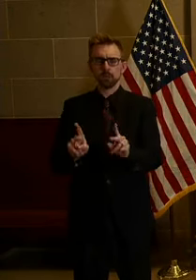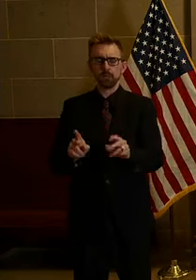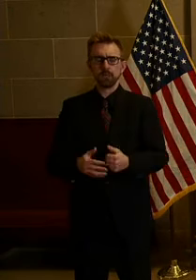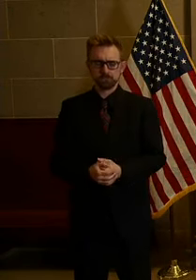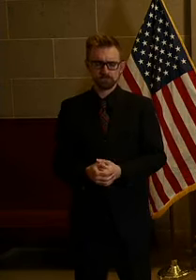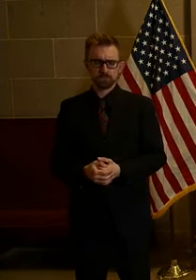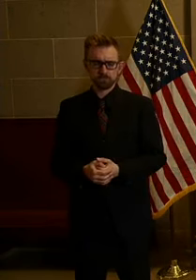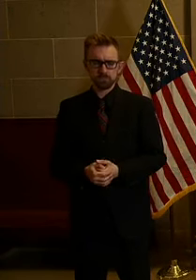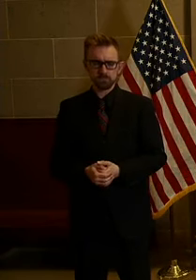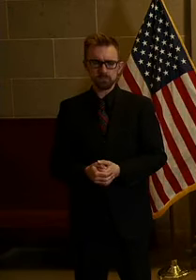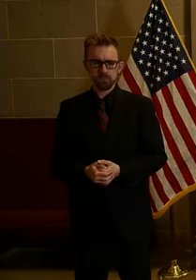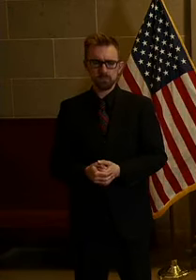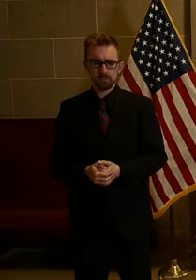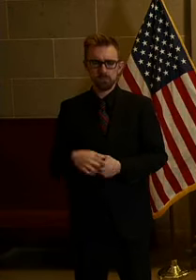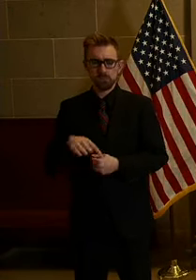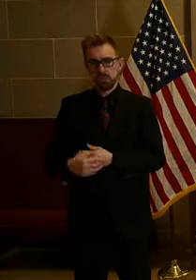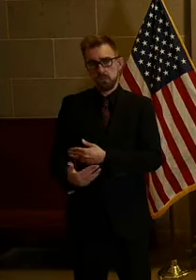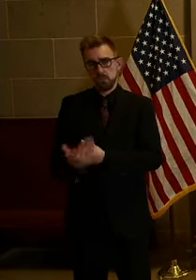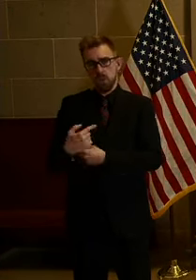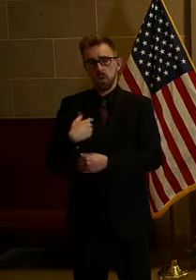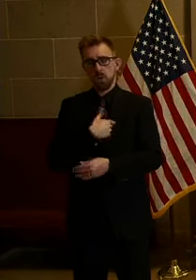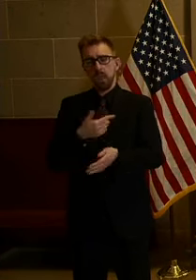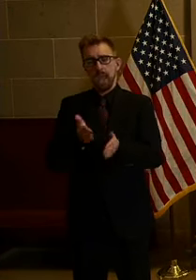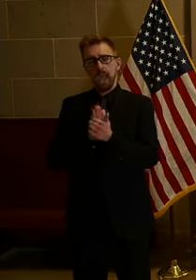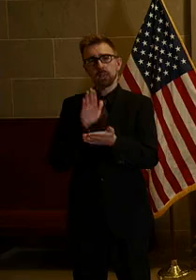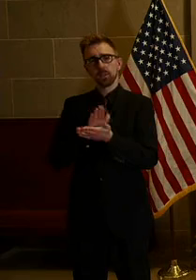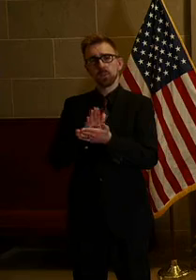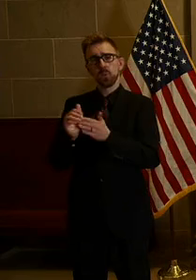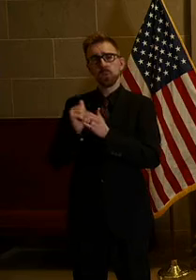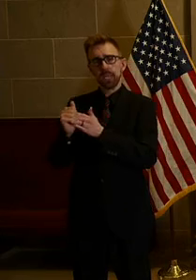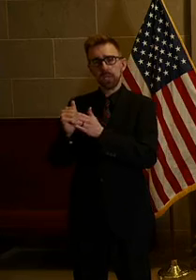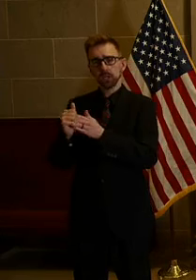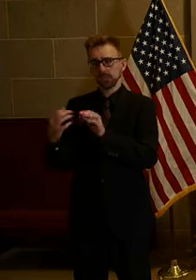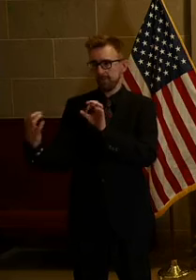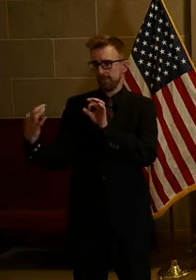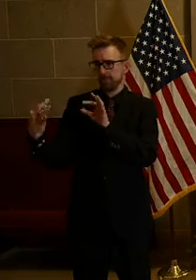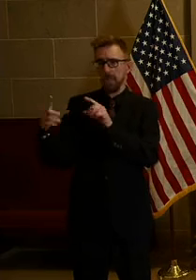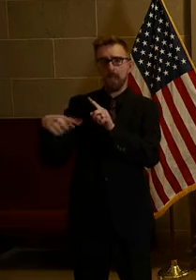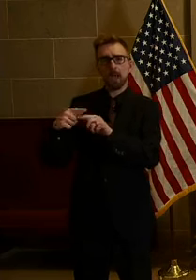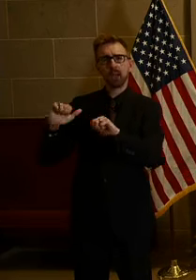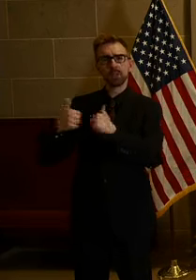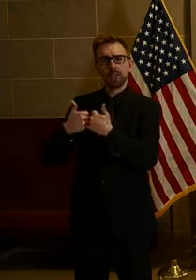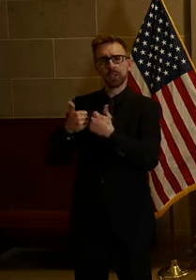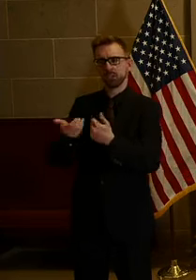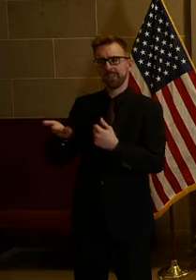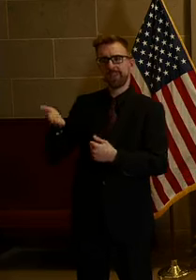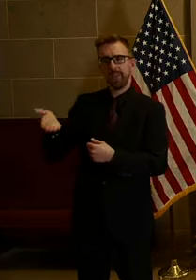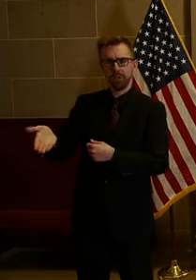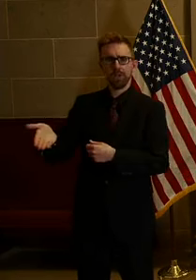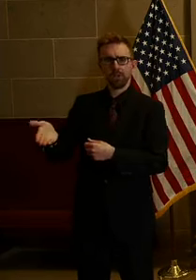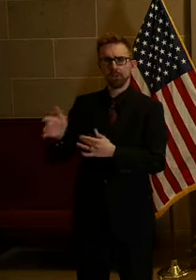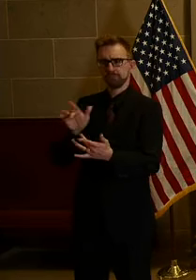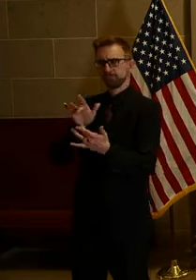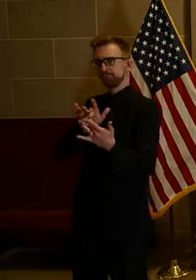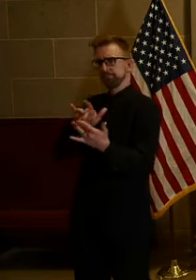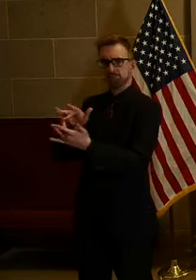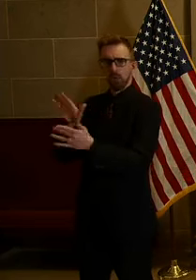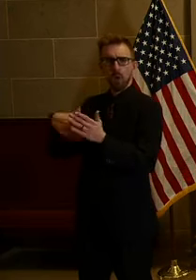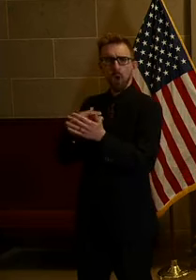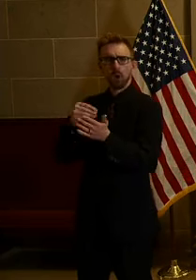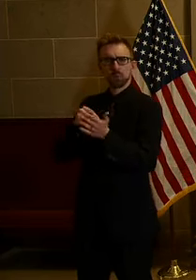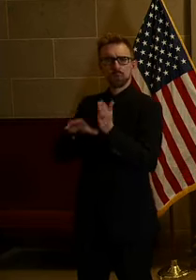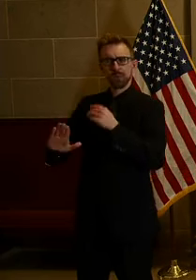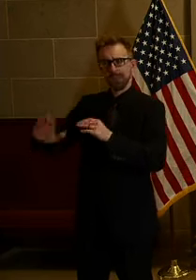This morning, we asked school leaders to provide feedback regarding challenges that exist in reaching all students in their communities,